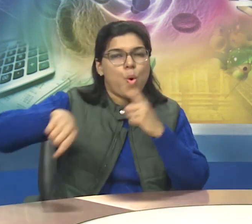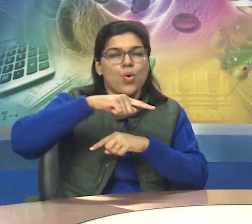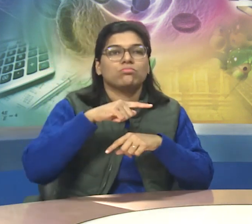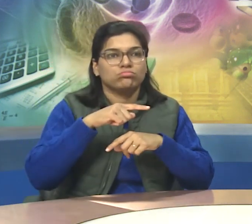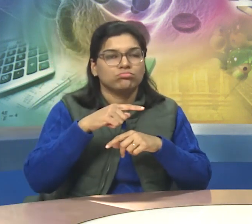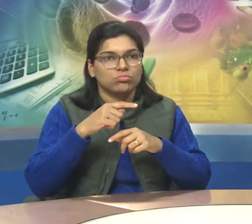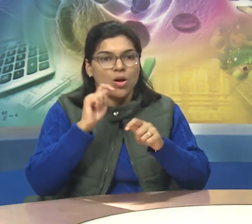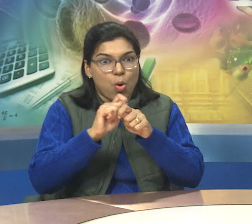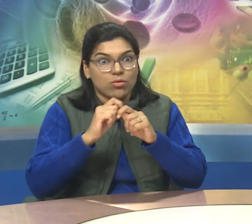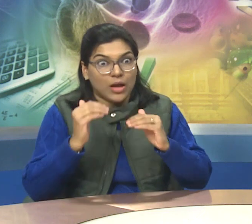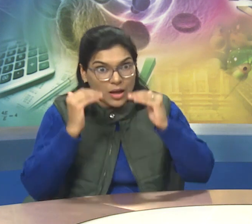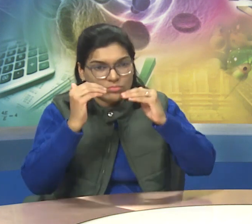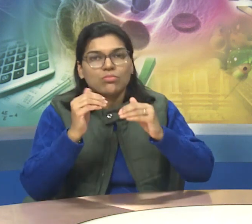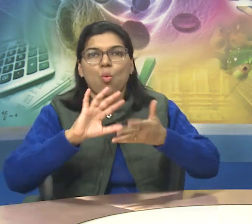Material life